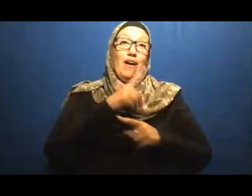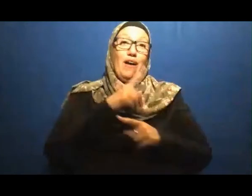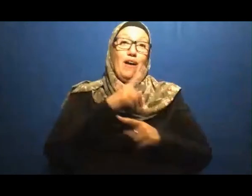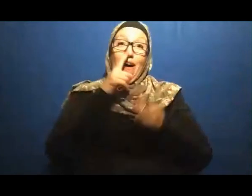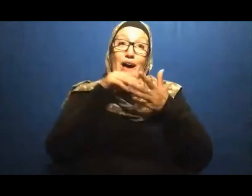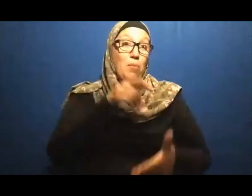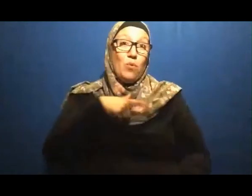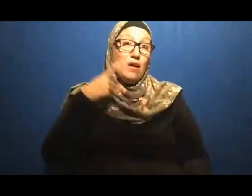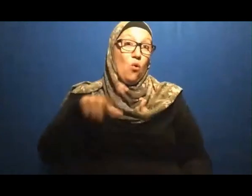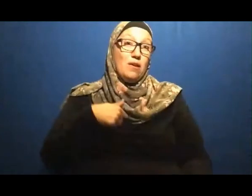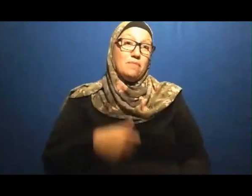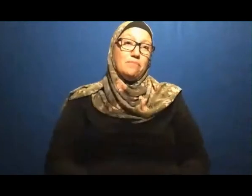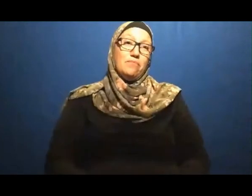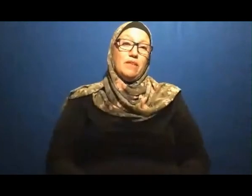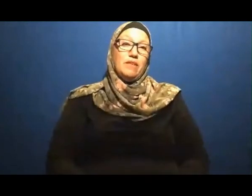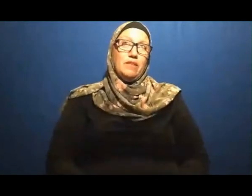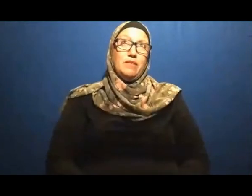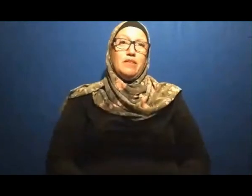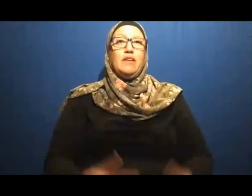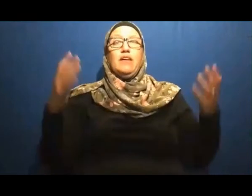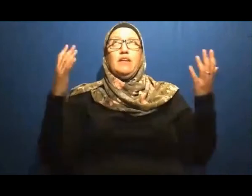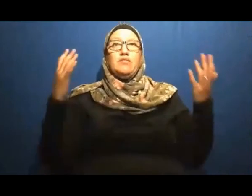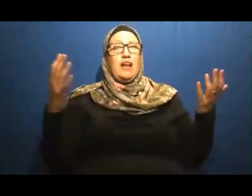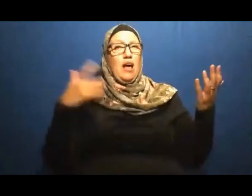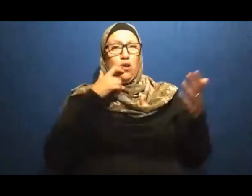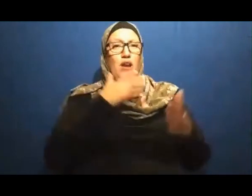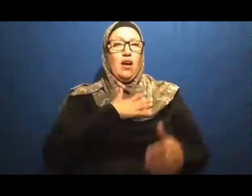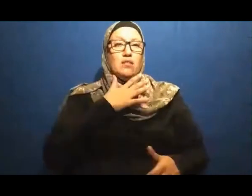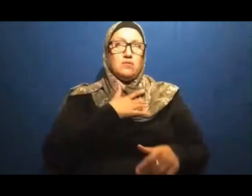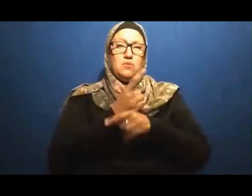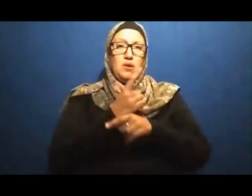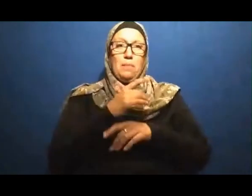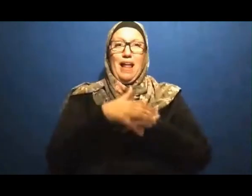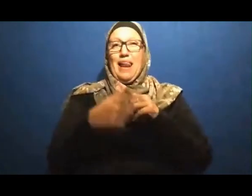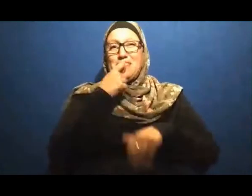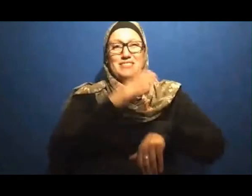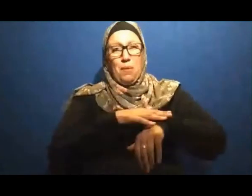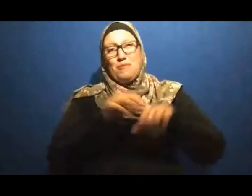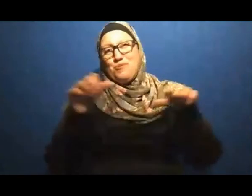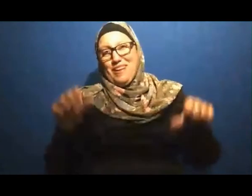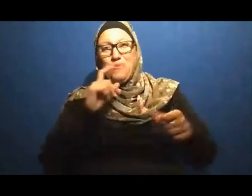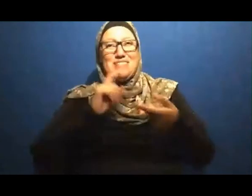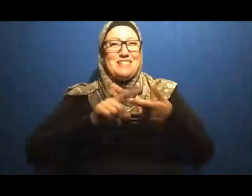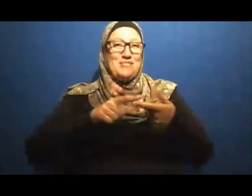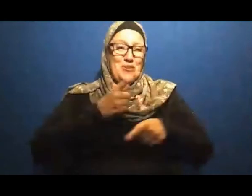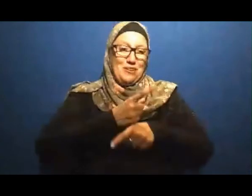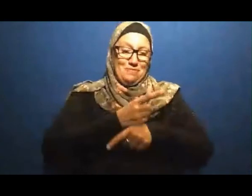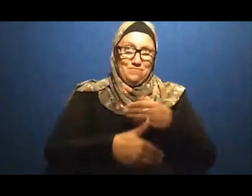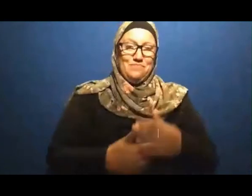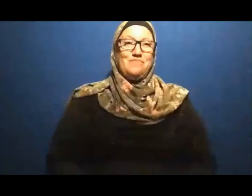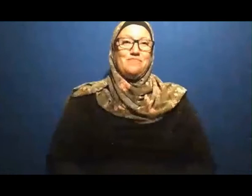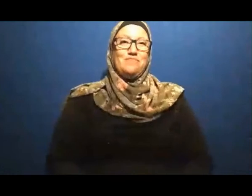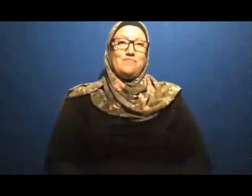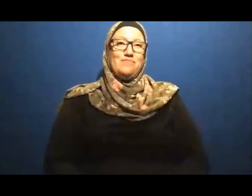Conclude With This I Have Still A Little Bit Time Okay We Can Continue A Bit More There Is Much To Say About